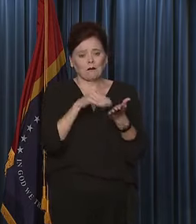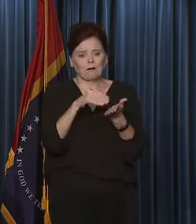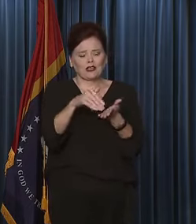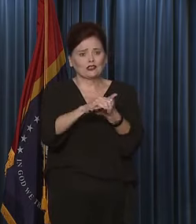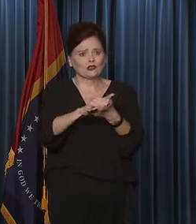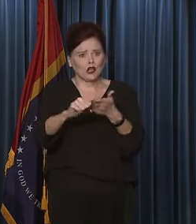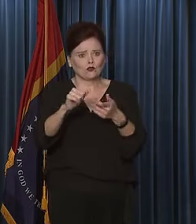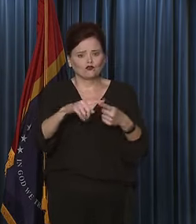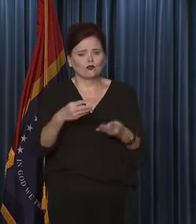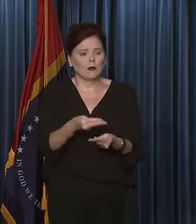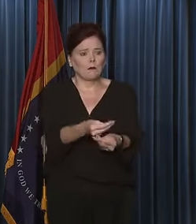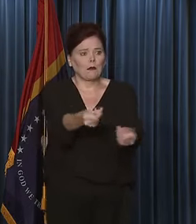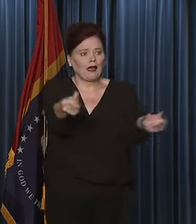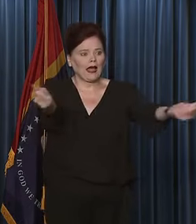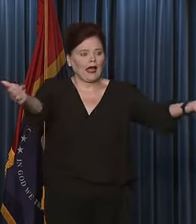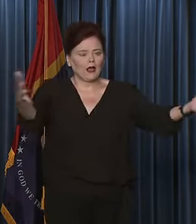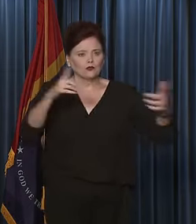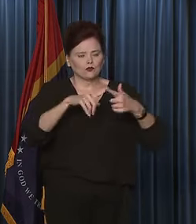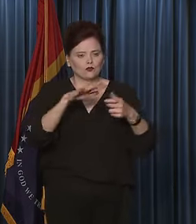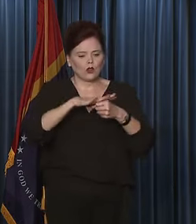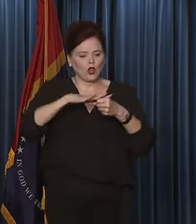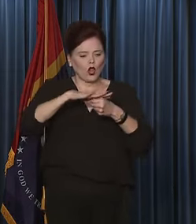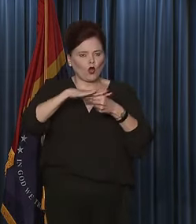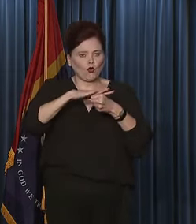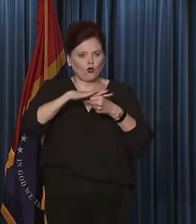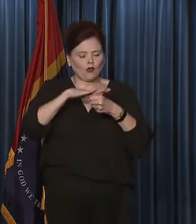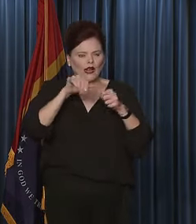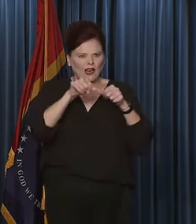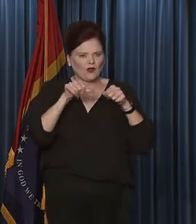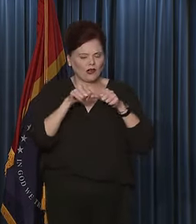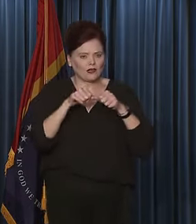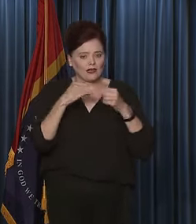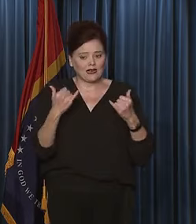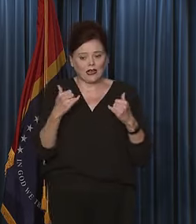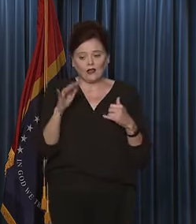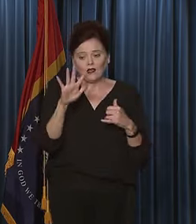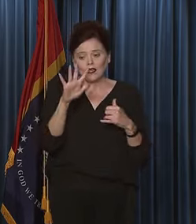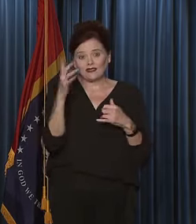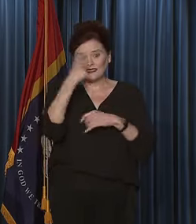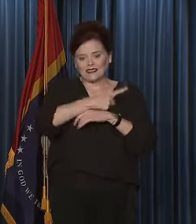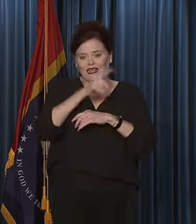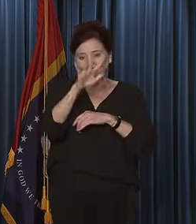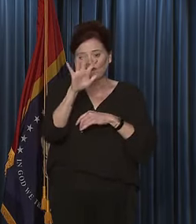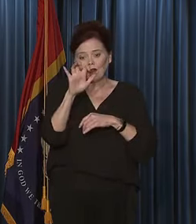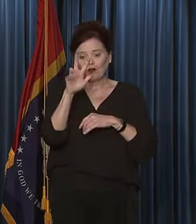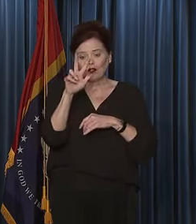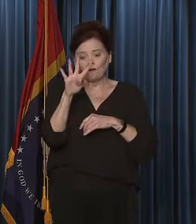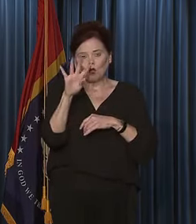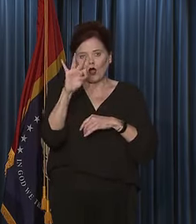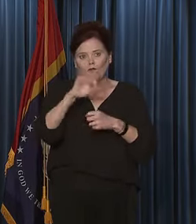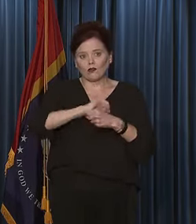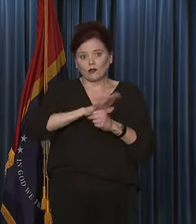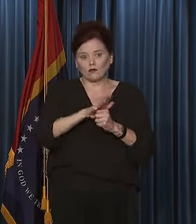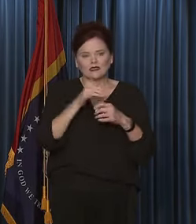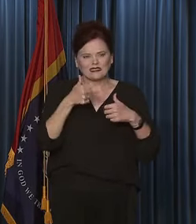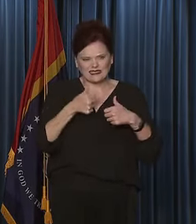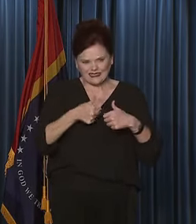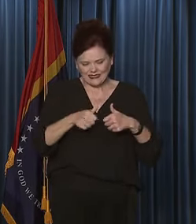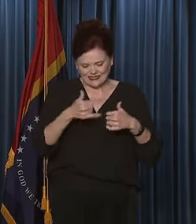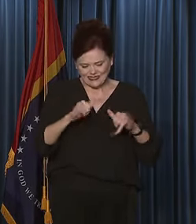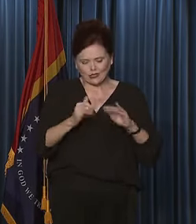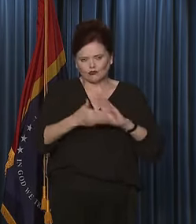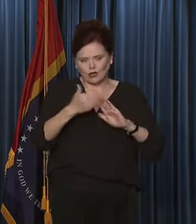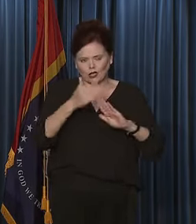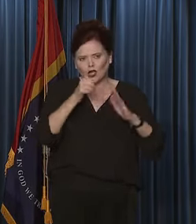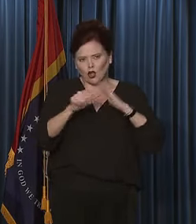payouts to the locals last year. So we continue at day 534 of COVID to still operate under the others as